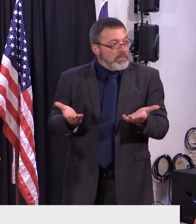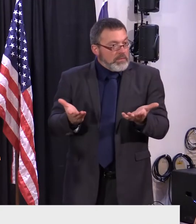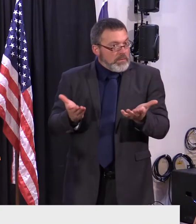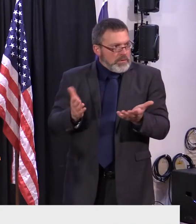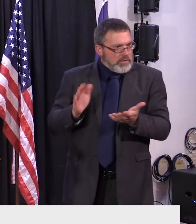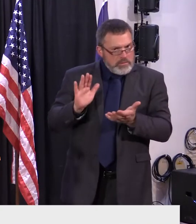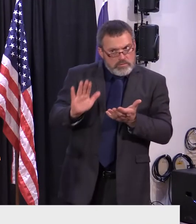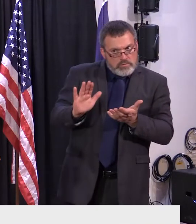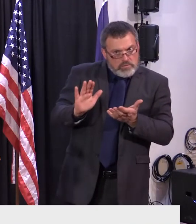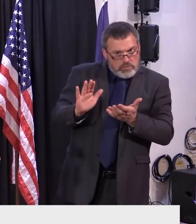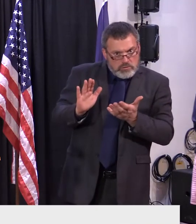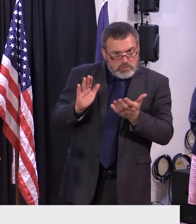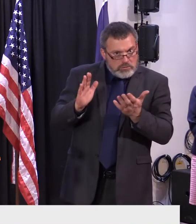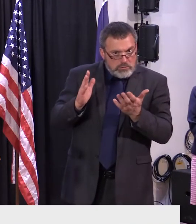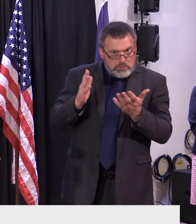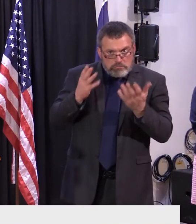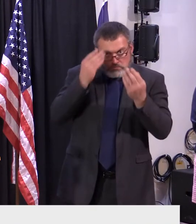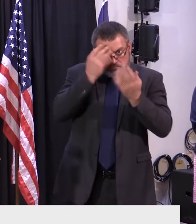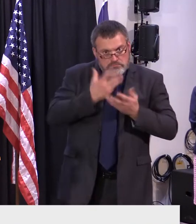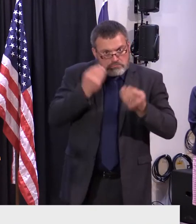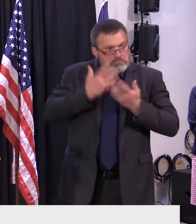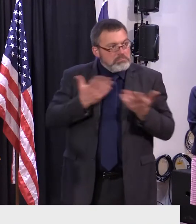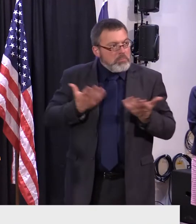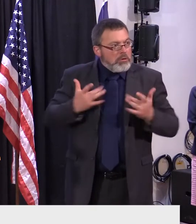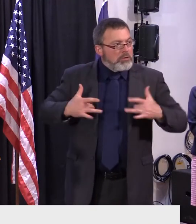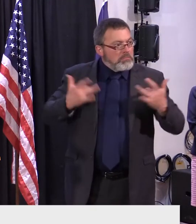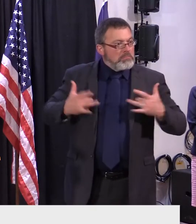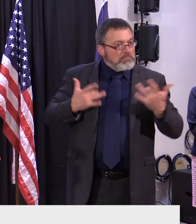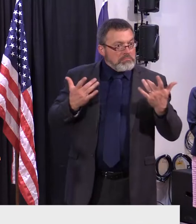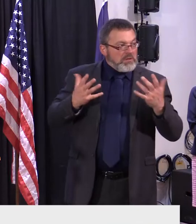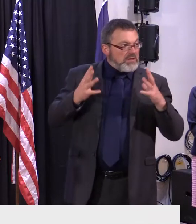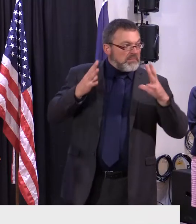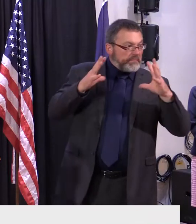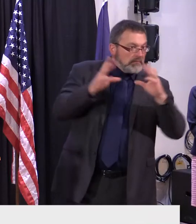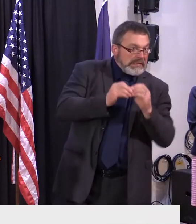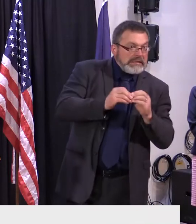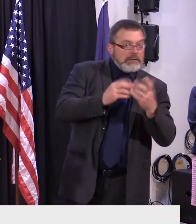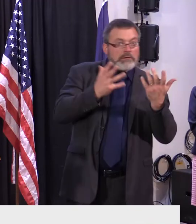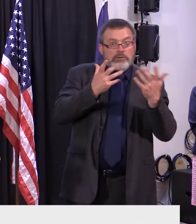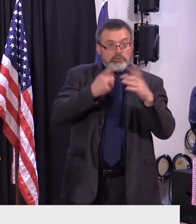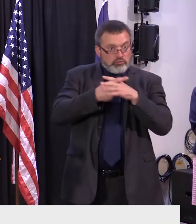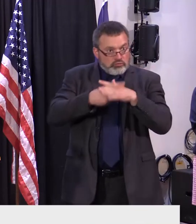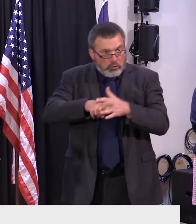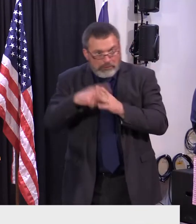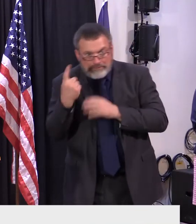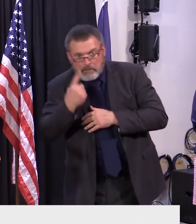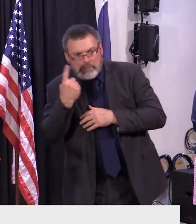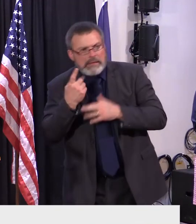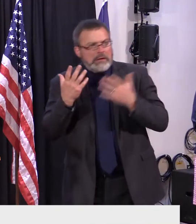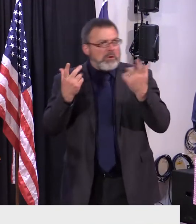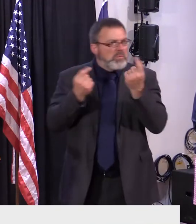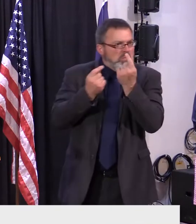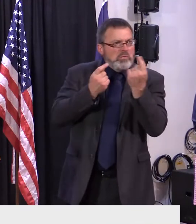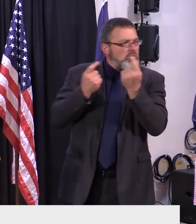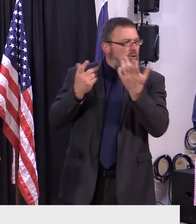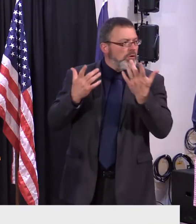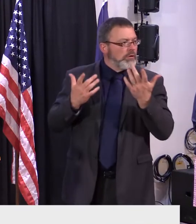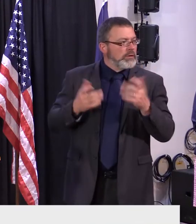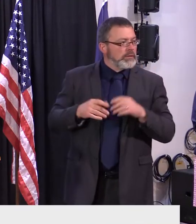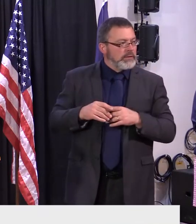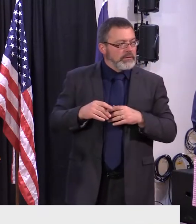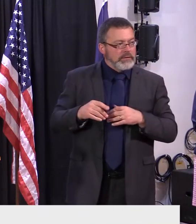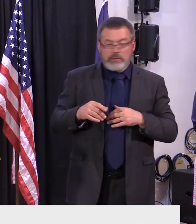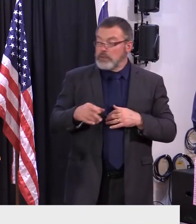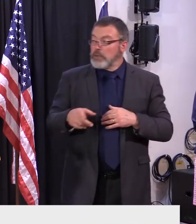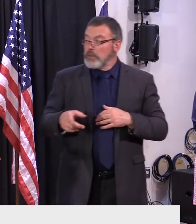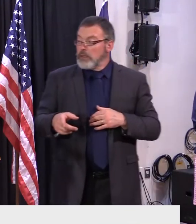underway, any meetings or any of that work is underway. It seems like constantly, but I'll let Todd